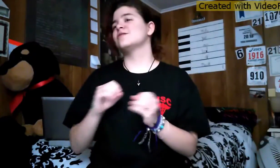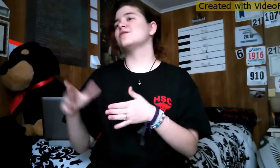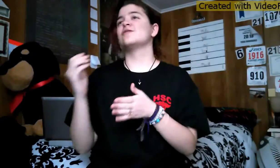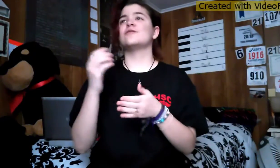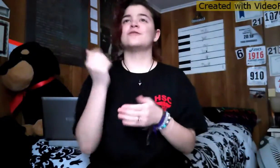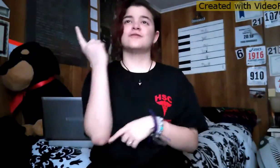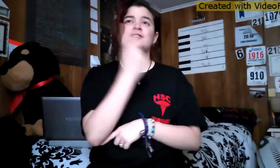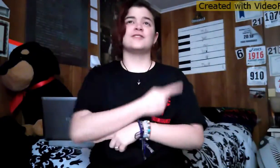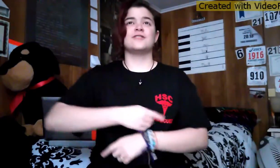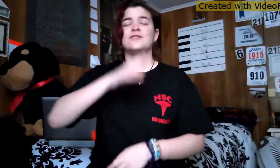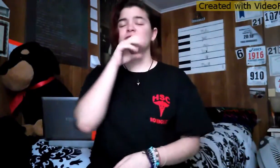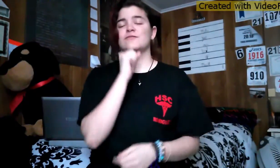tea from the cup